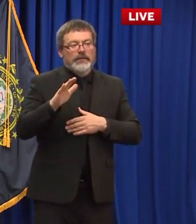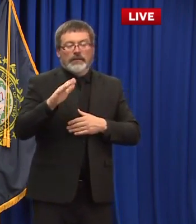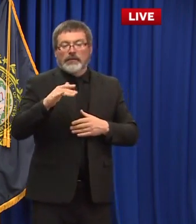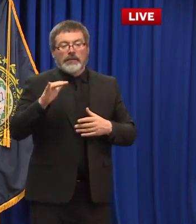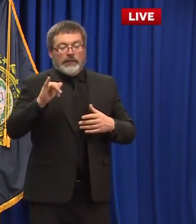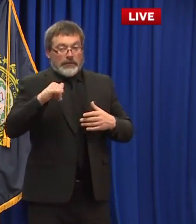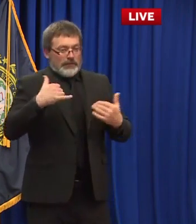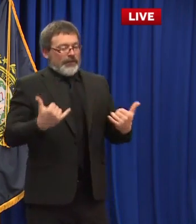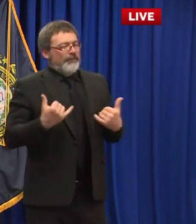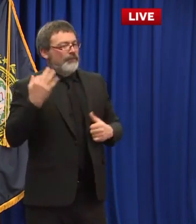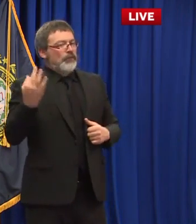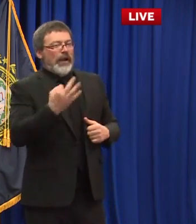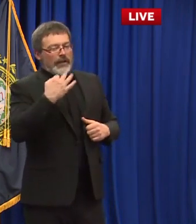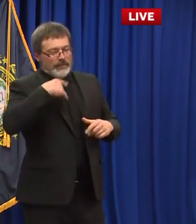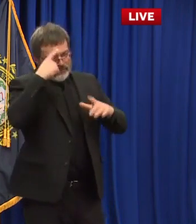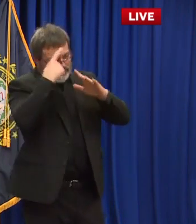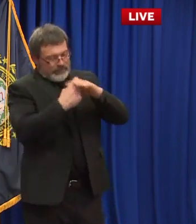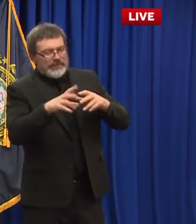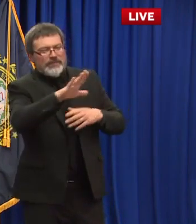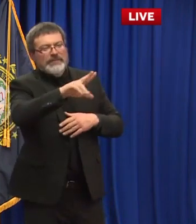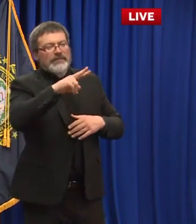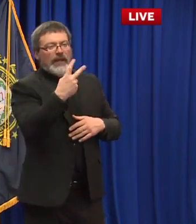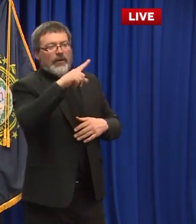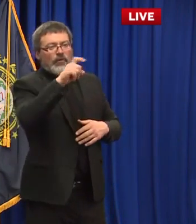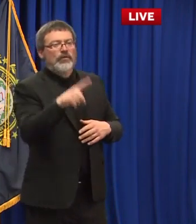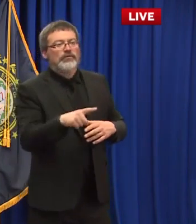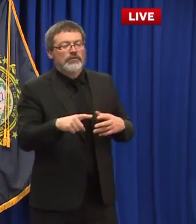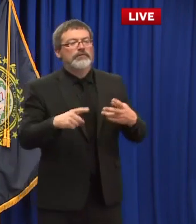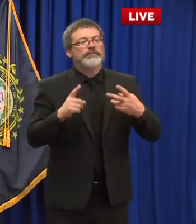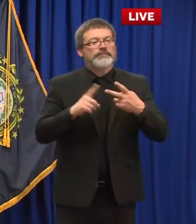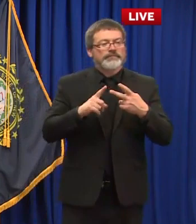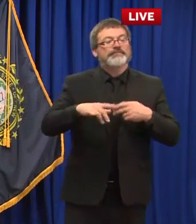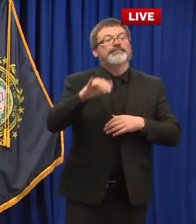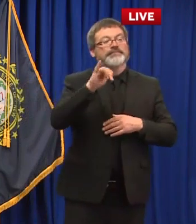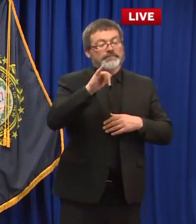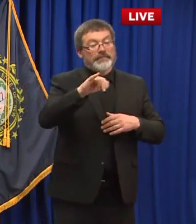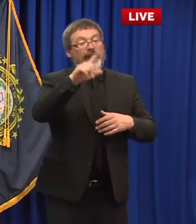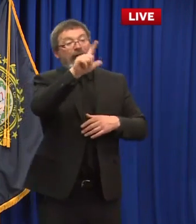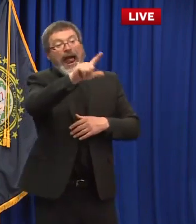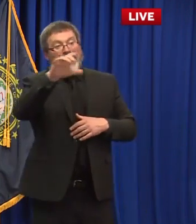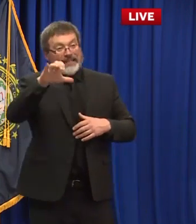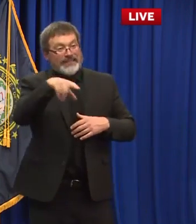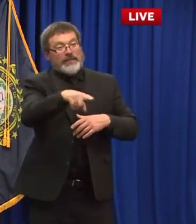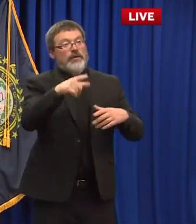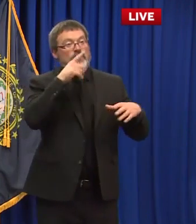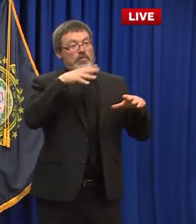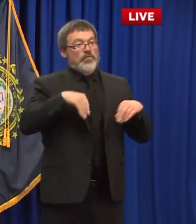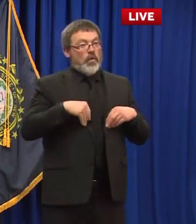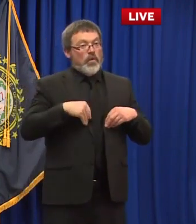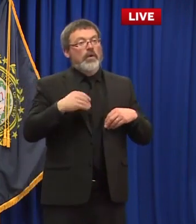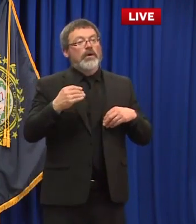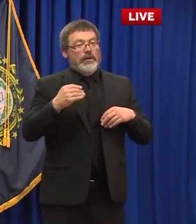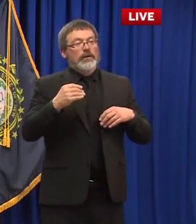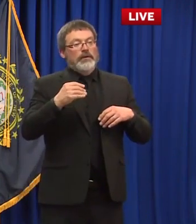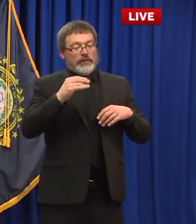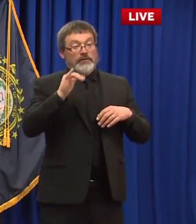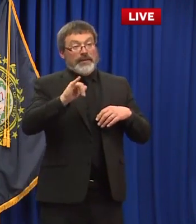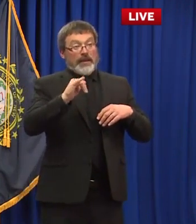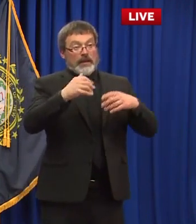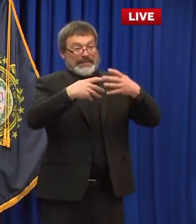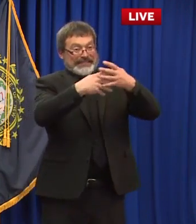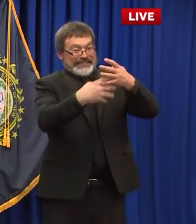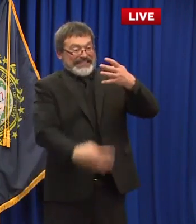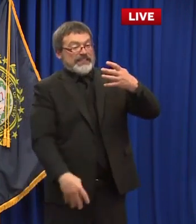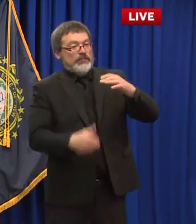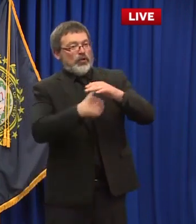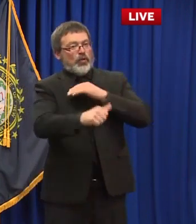oh multiple llc's yes so if you have um we tie all businesses to a single owner so if a there is a single owner that has